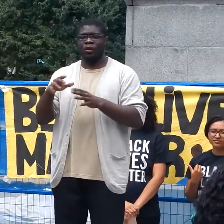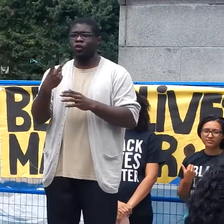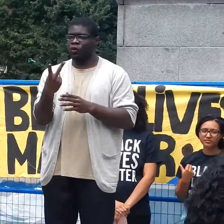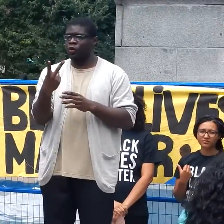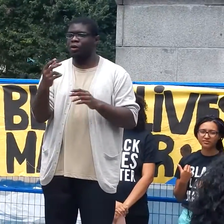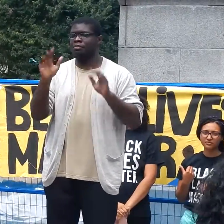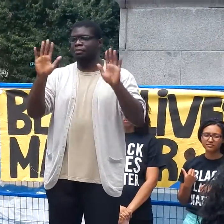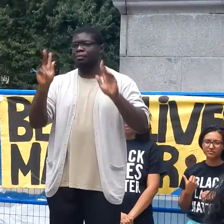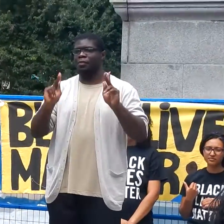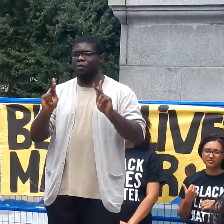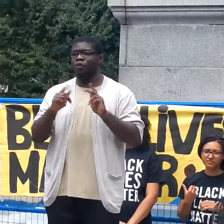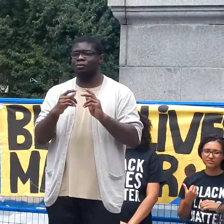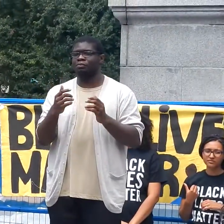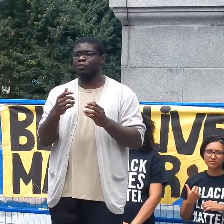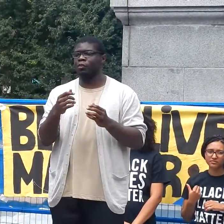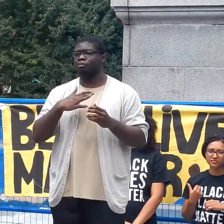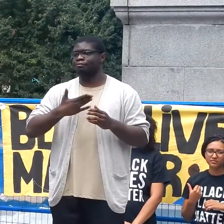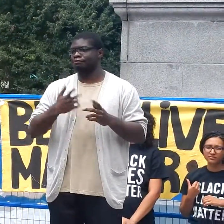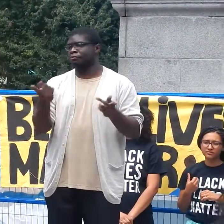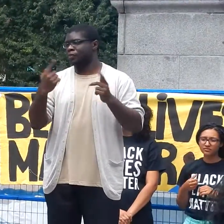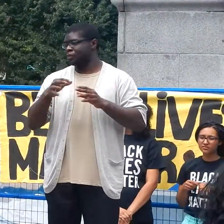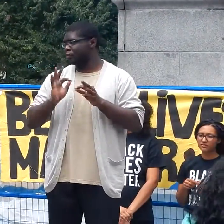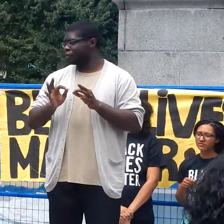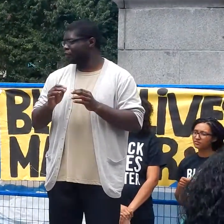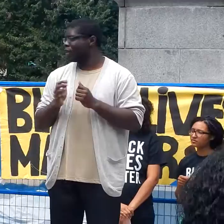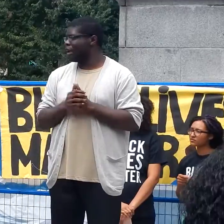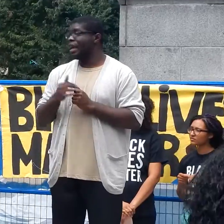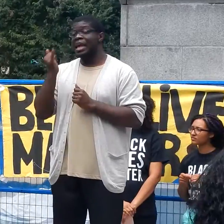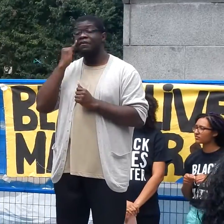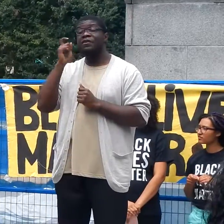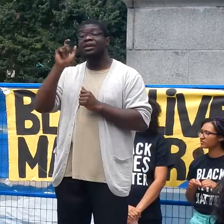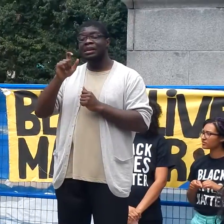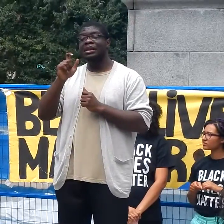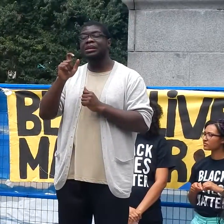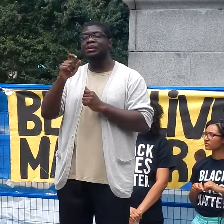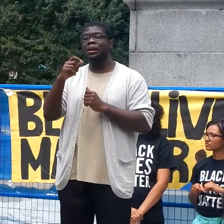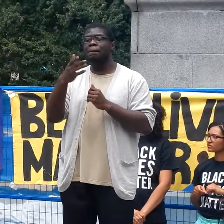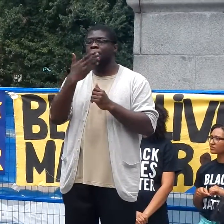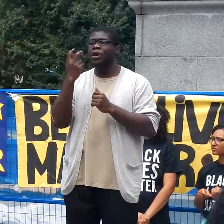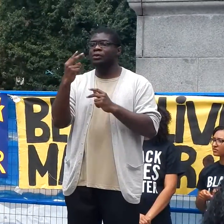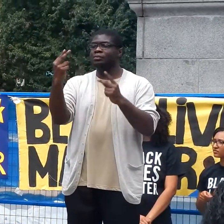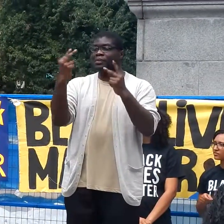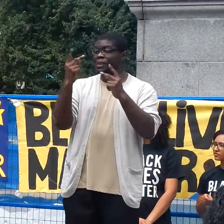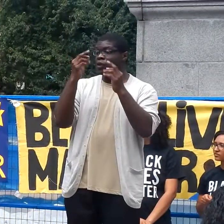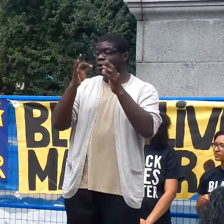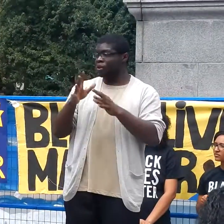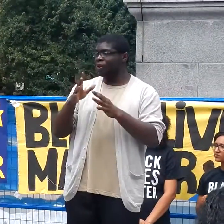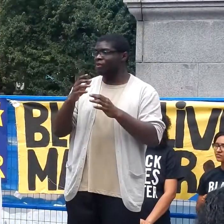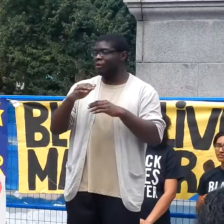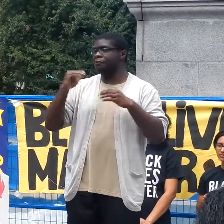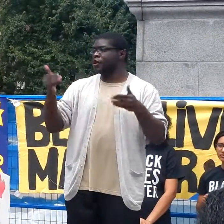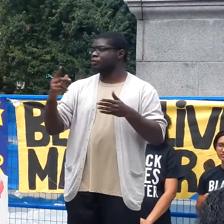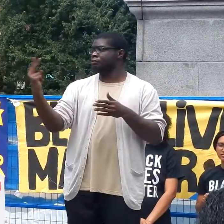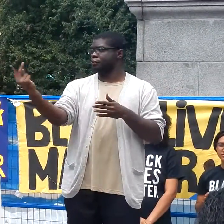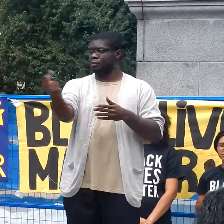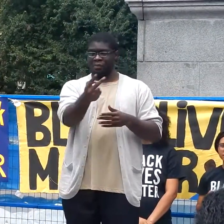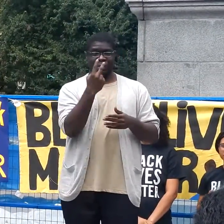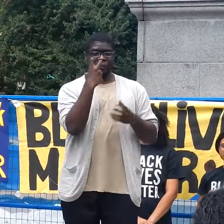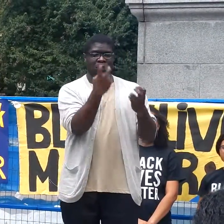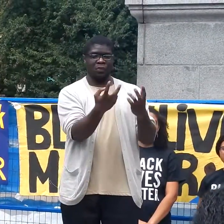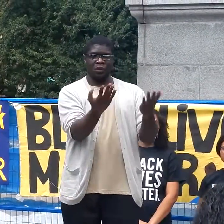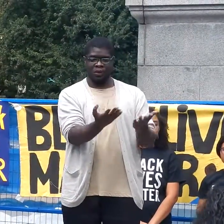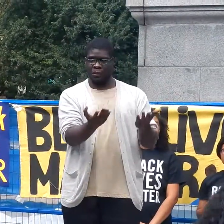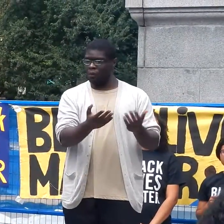amazing folks who've come to help us out if you do need a better sight line of that we invite you to come here to the front there's a couple of chairs and